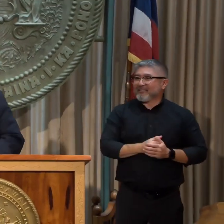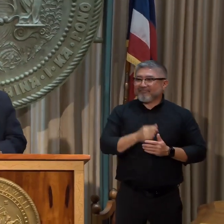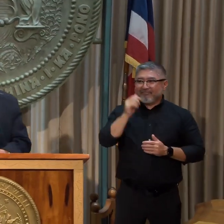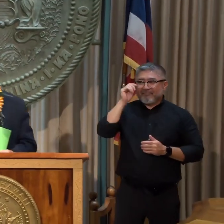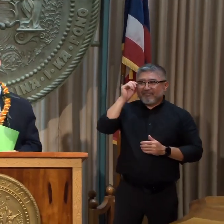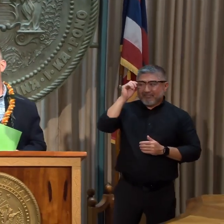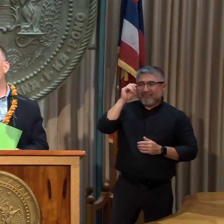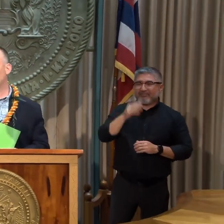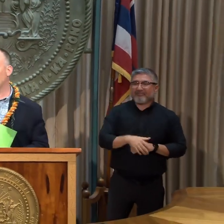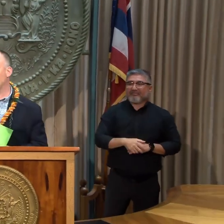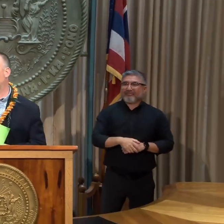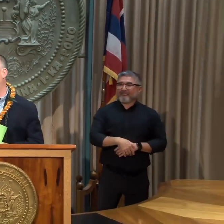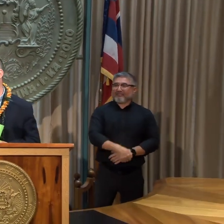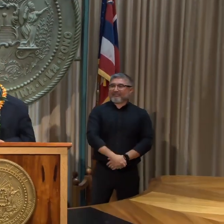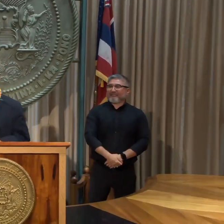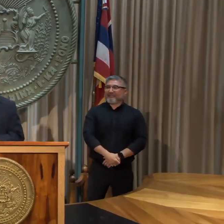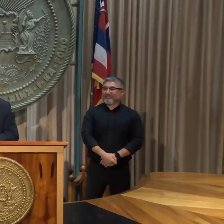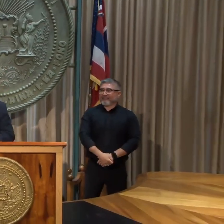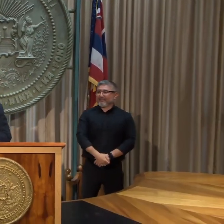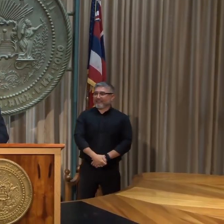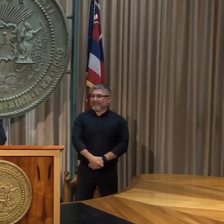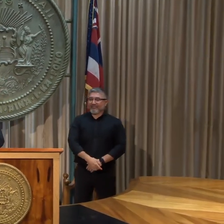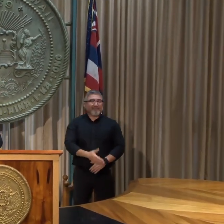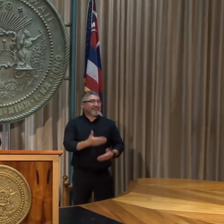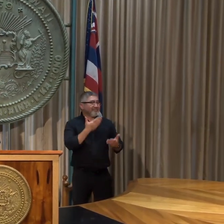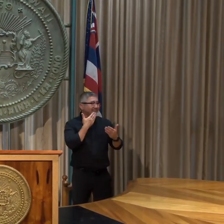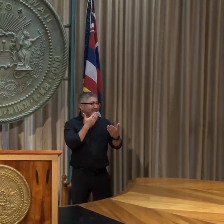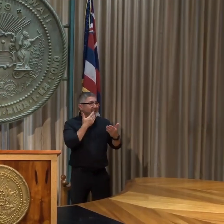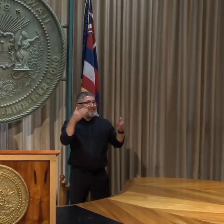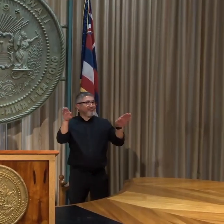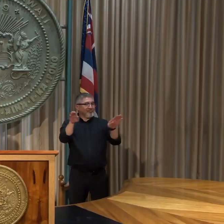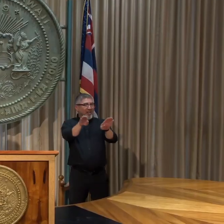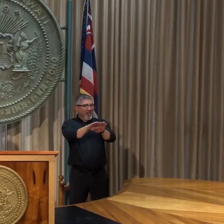We're to as we're going to conclude today's press conference. Are we home? Thank